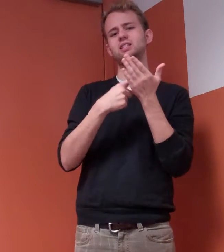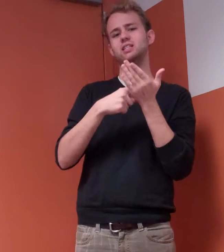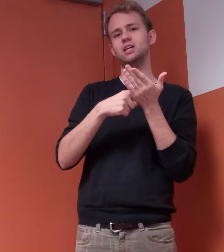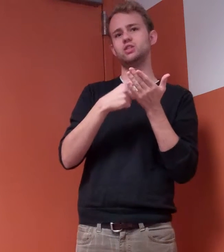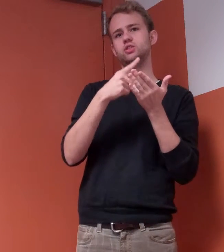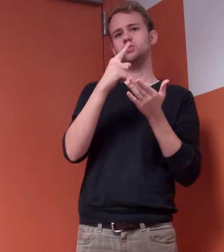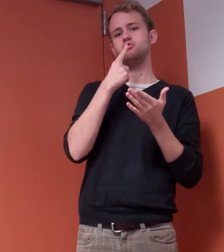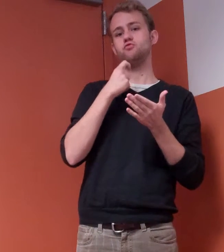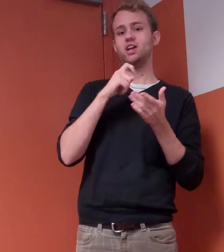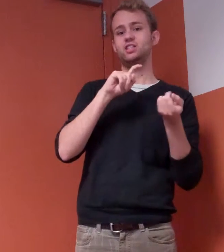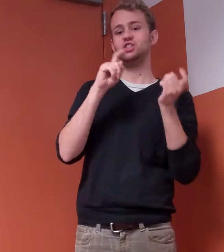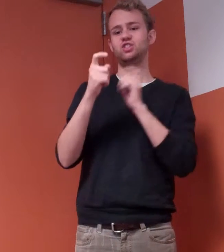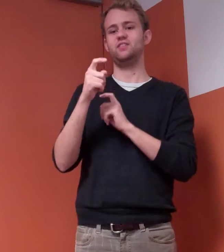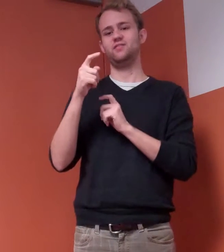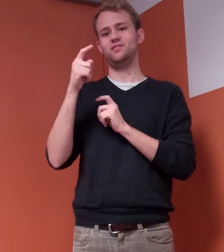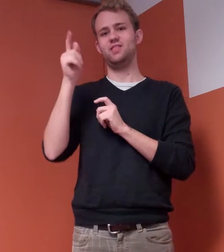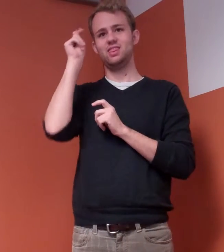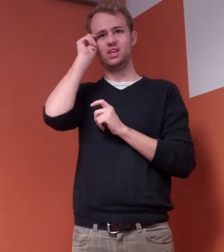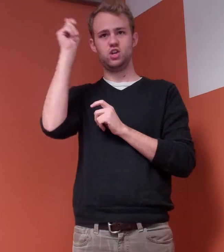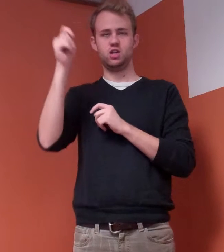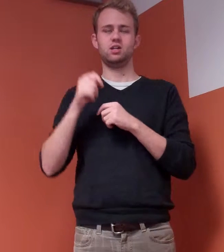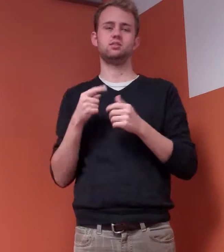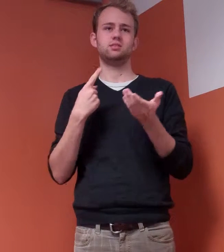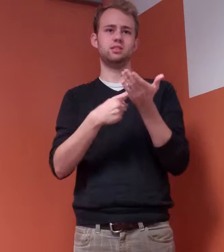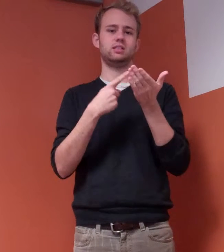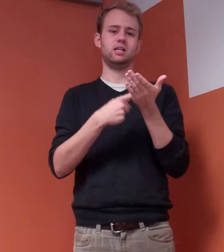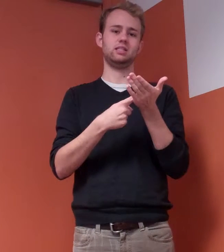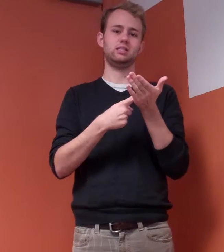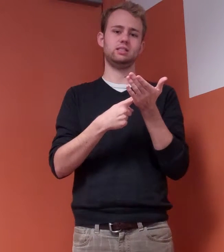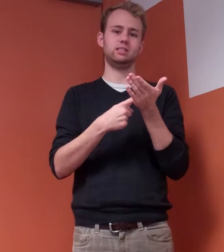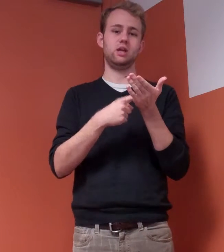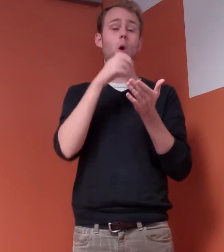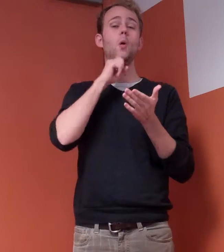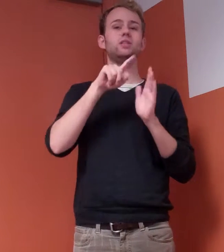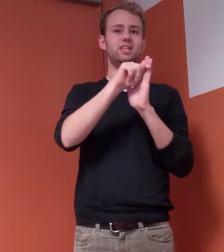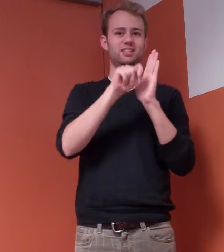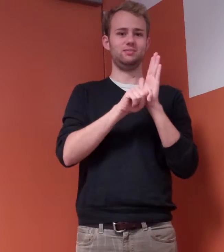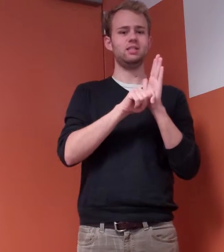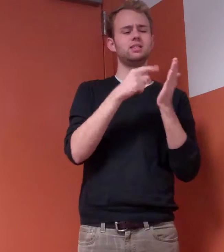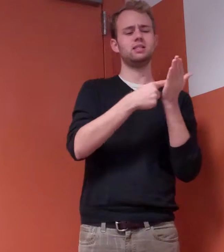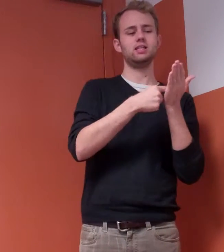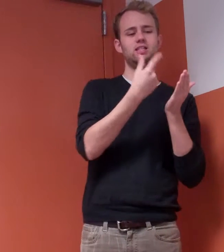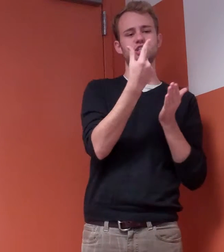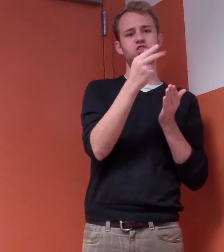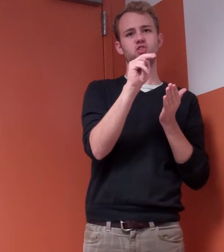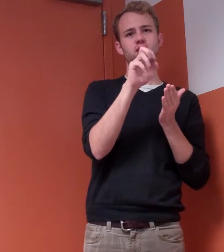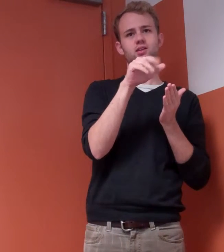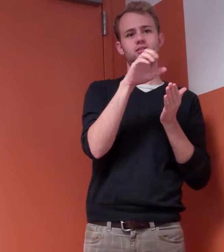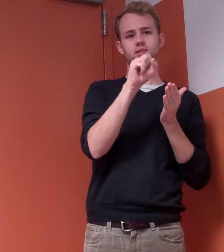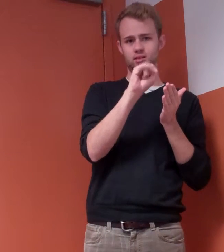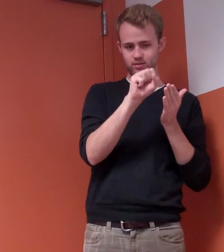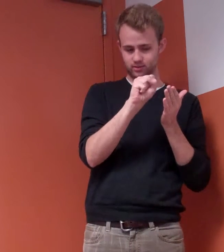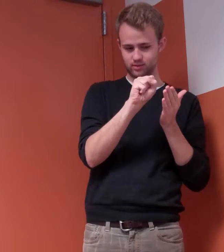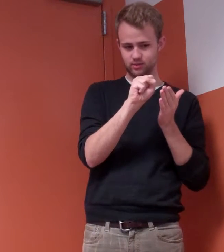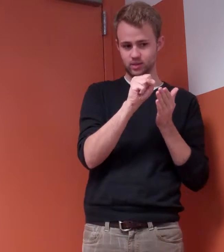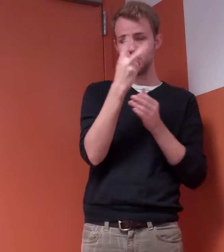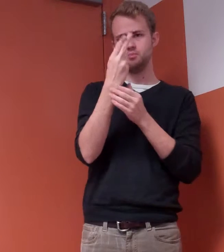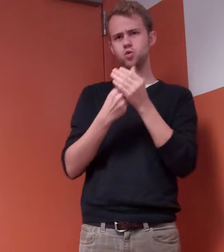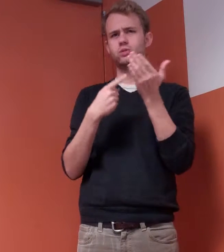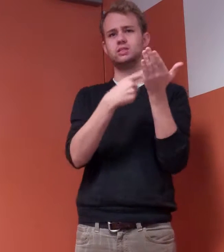scholar to talk about Genesis. We were going to witness a conversation about the creation, or the beginning of the universe,